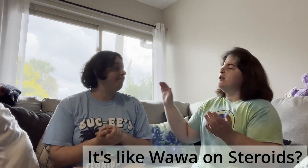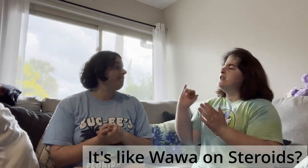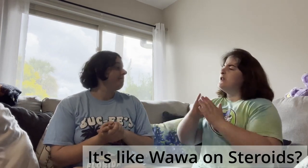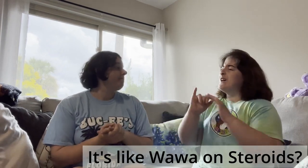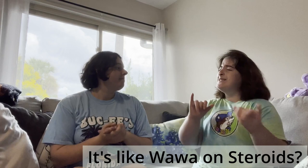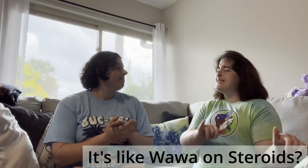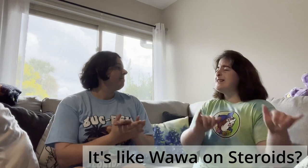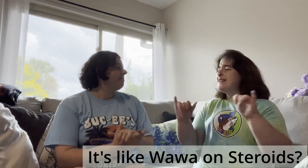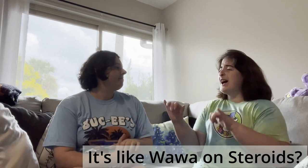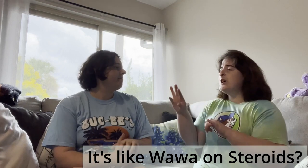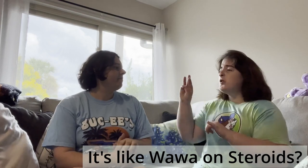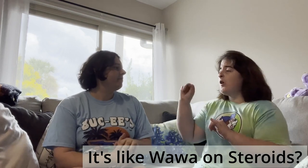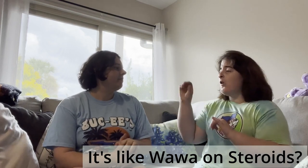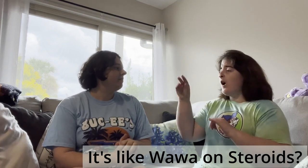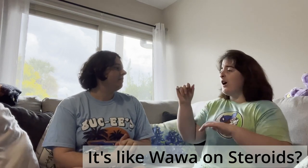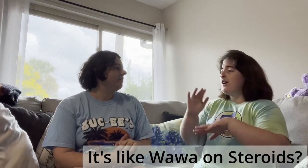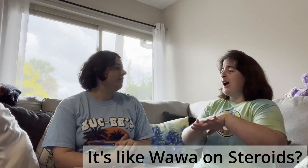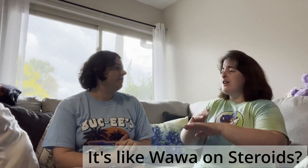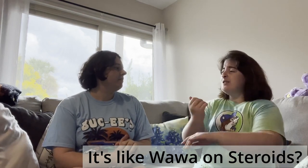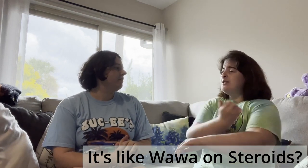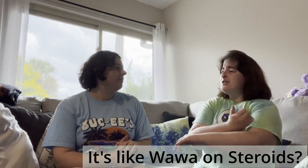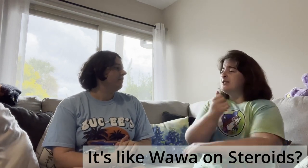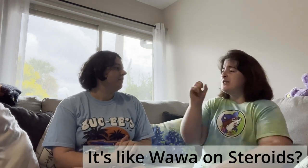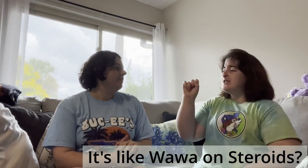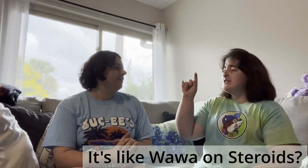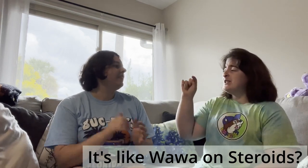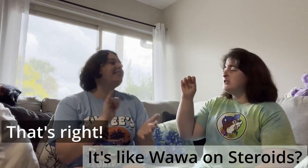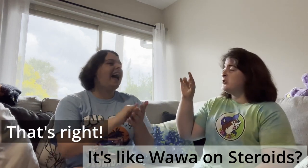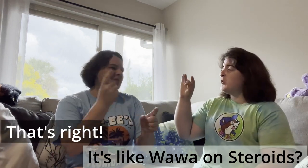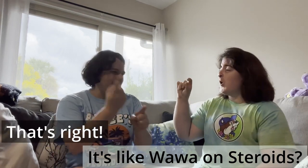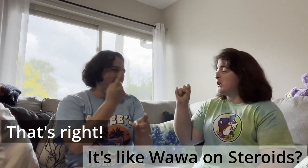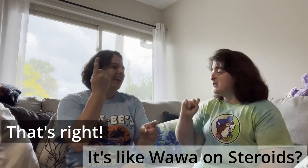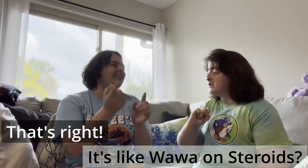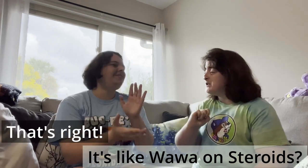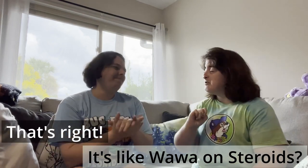I want you. friend, want to- Do you want me train